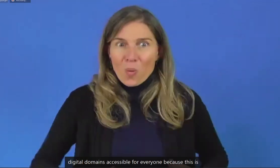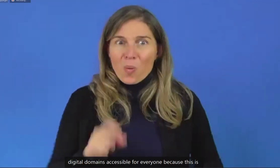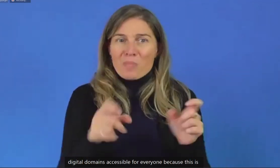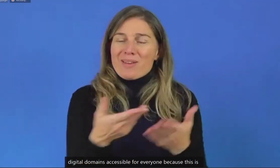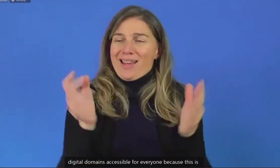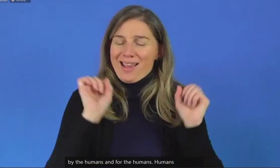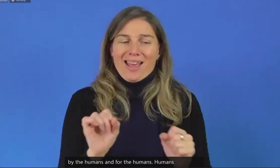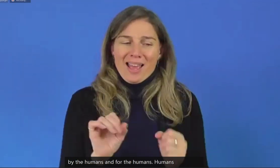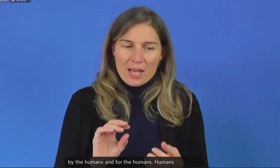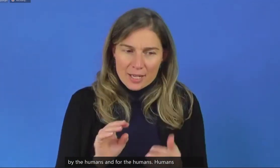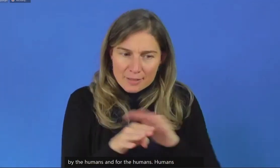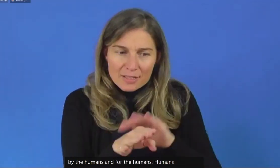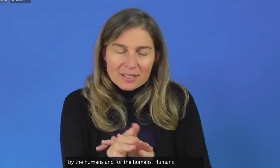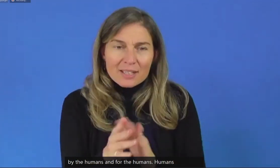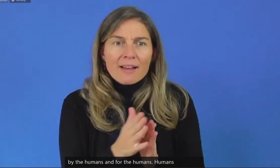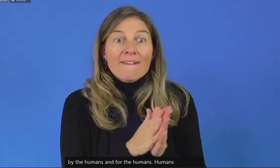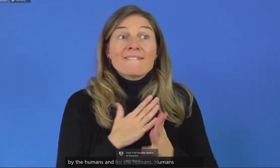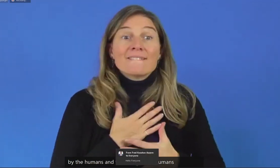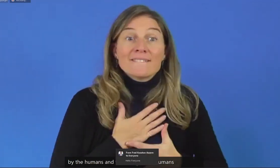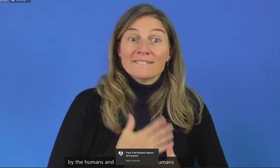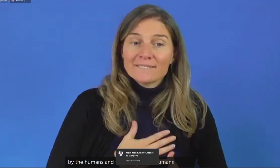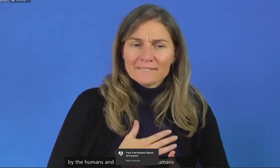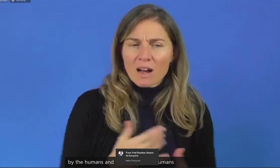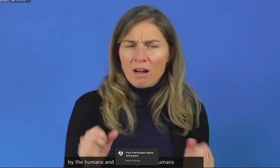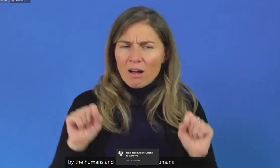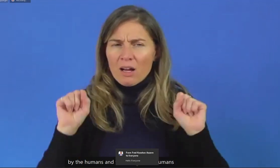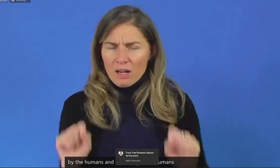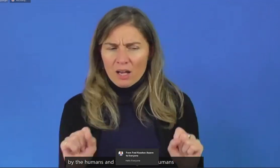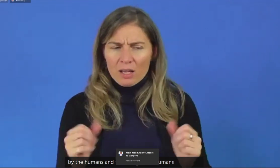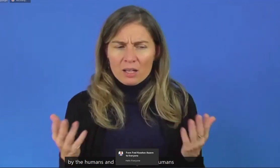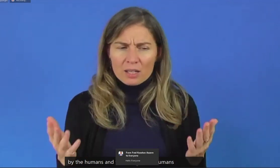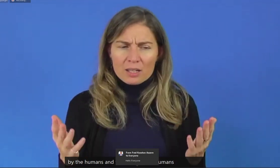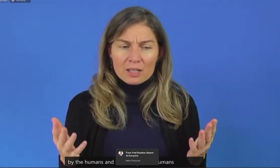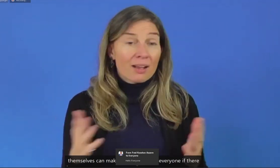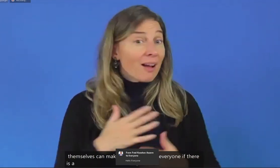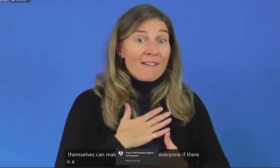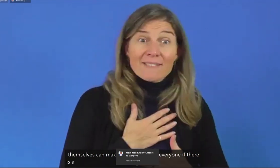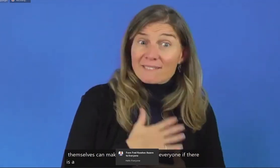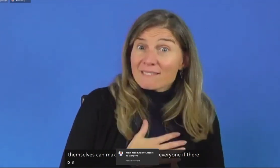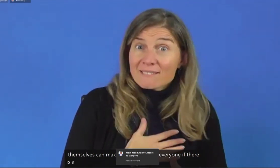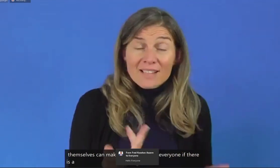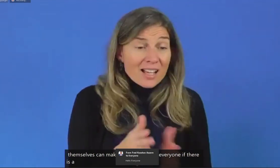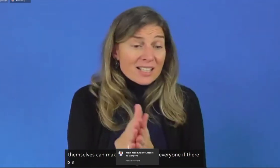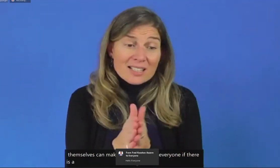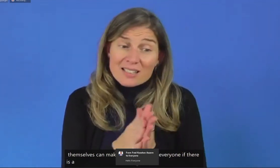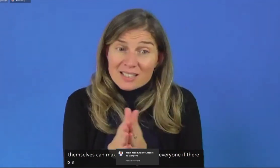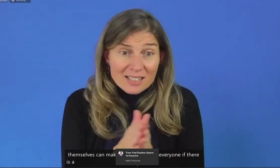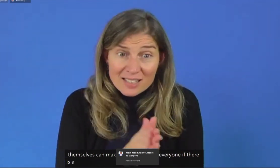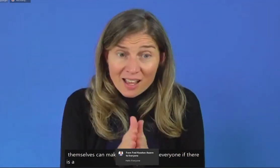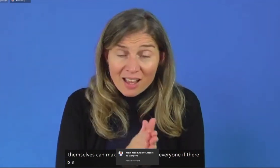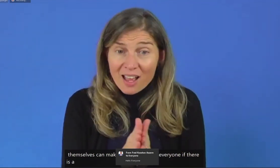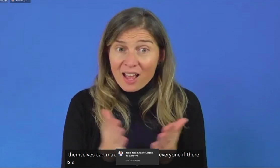if there is a will and desire. And if there is no desire, then the